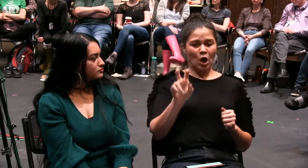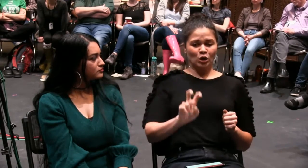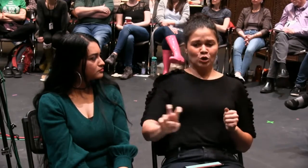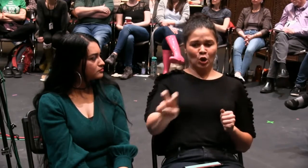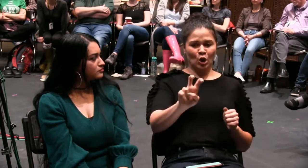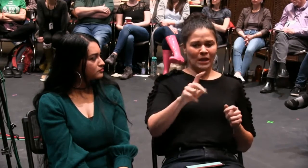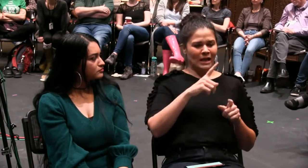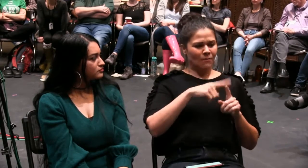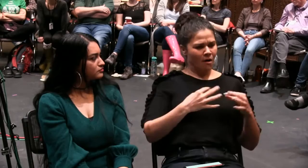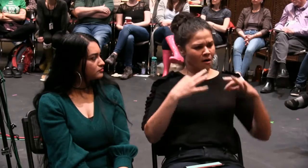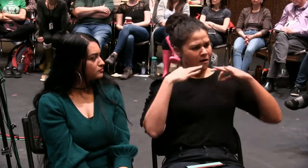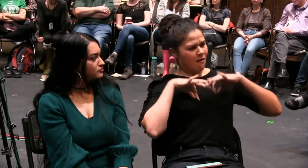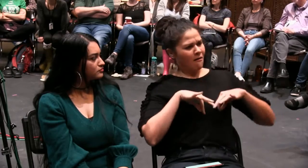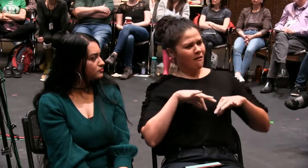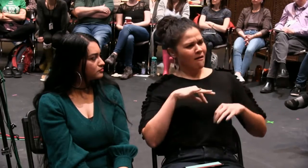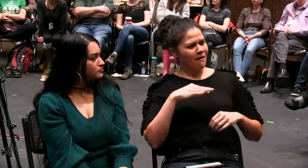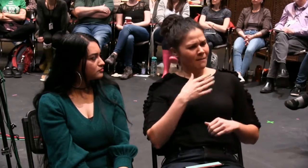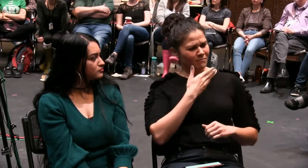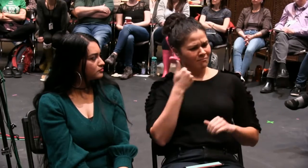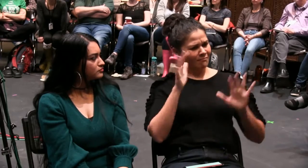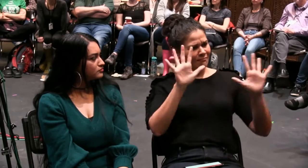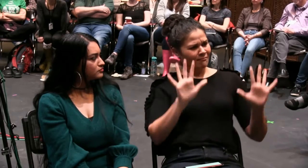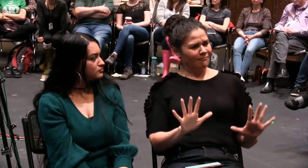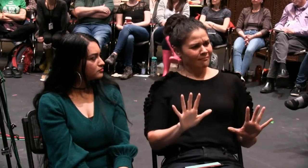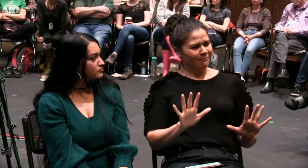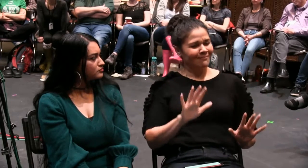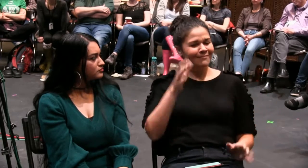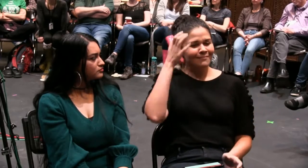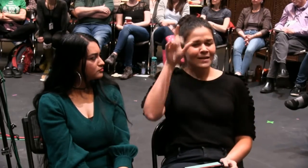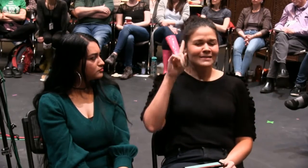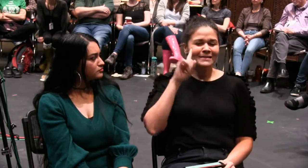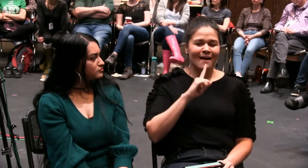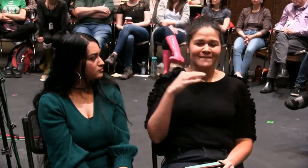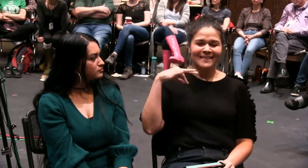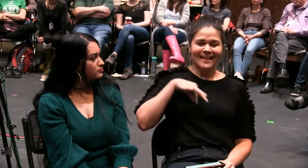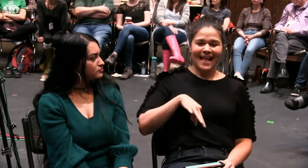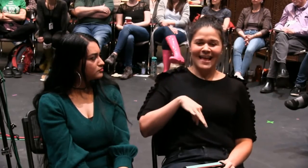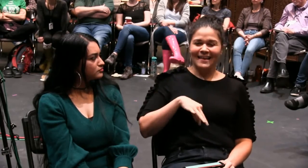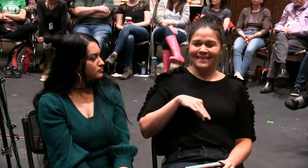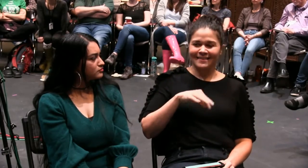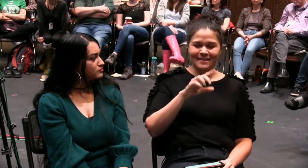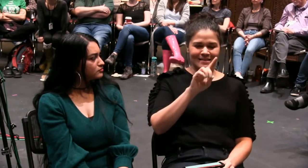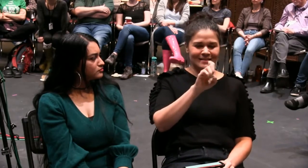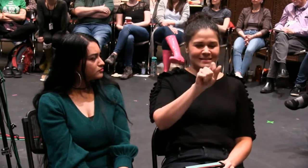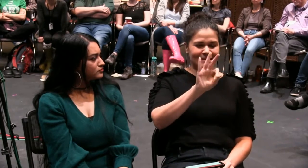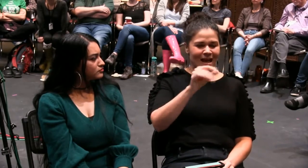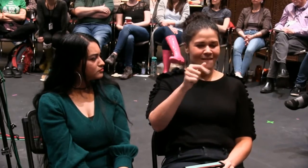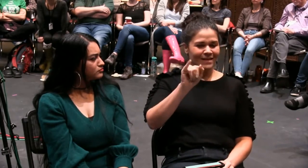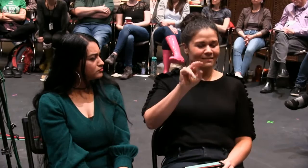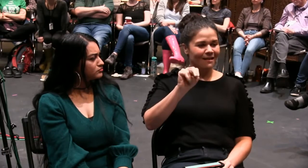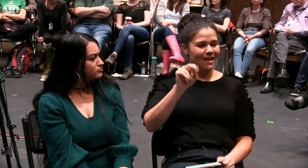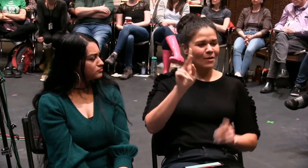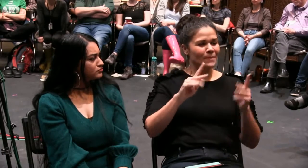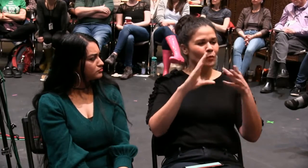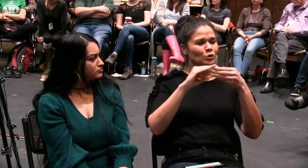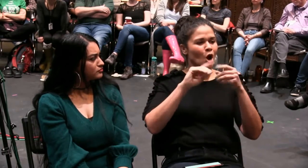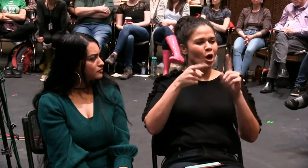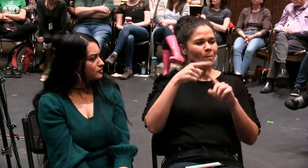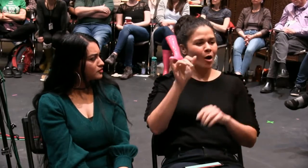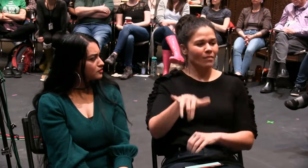everybody has their individual journey, but how can we come together and create deaf gain?